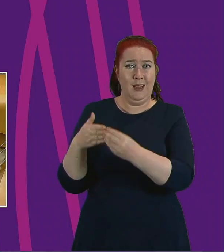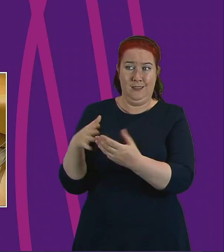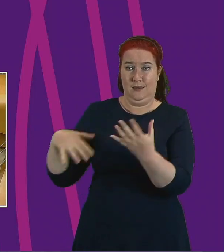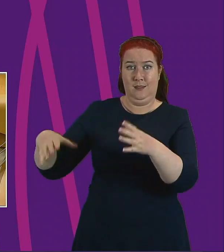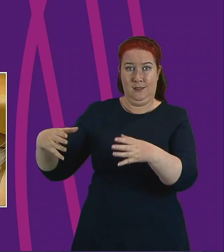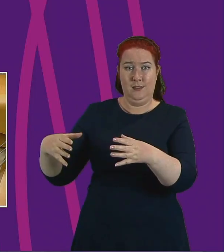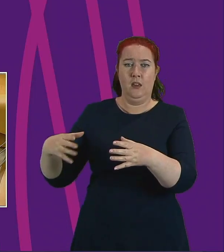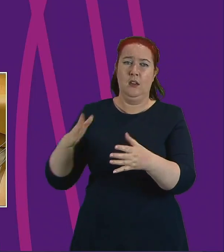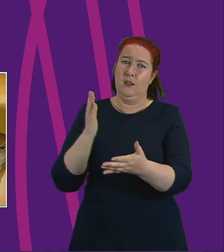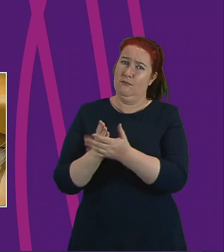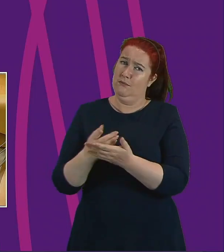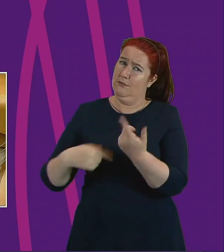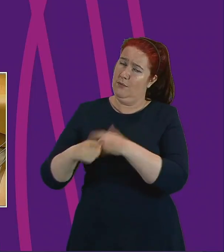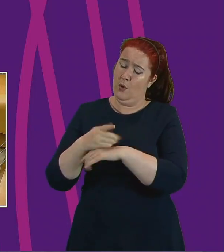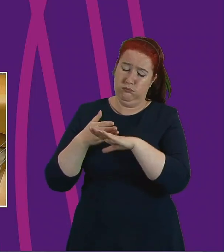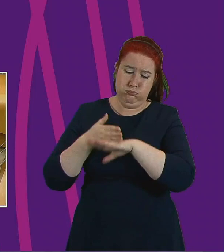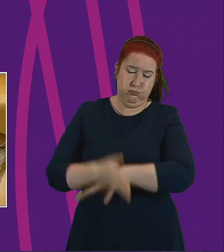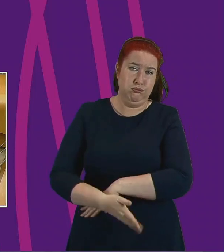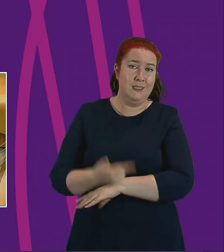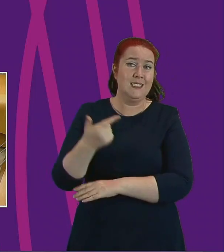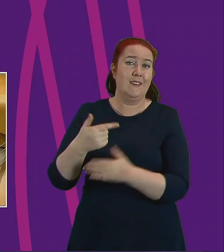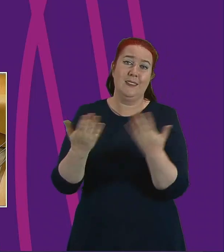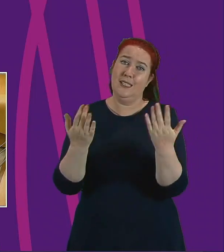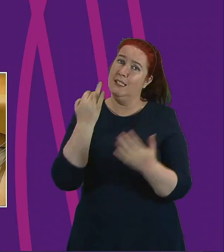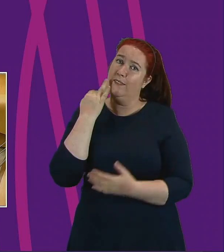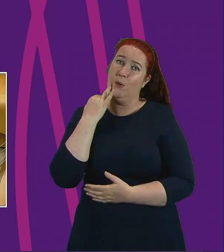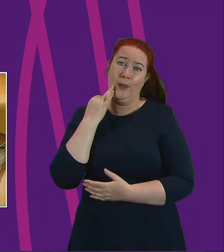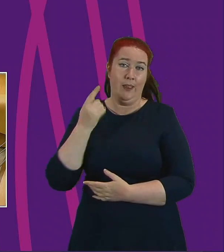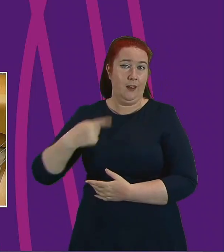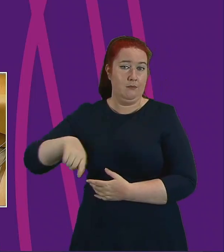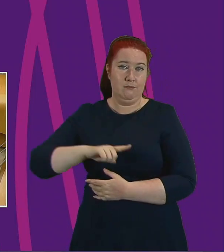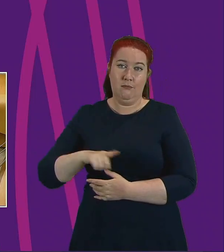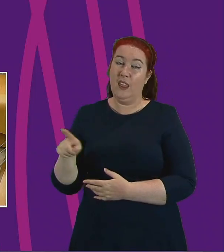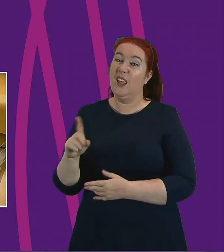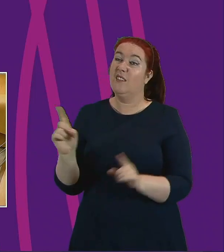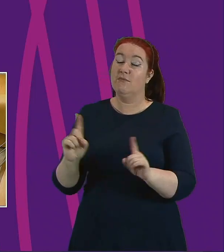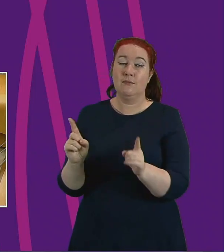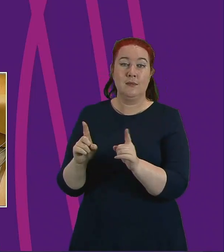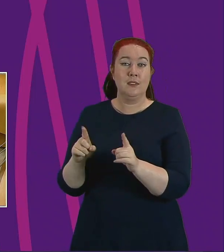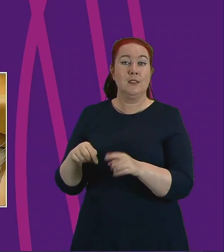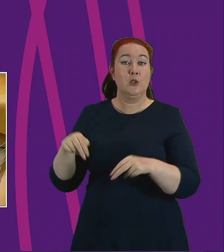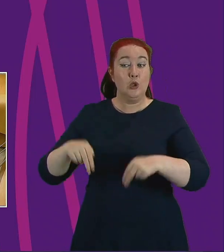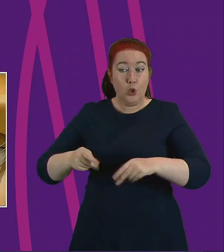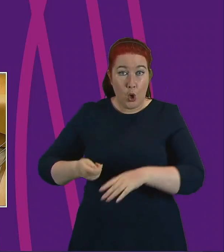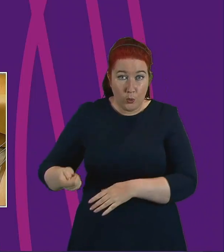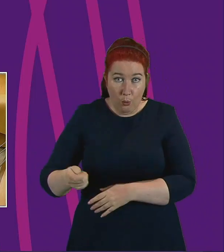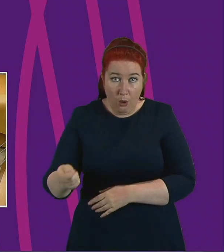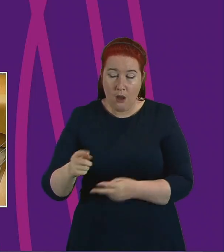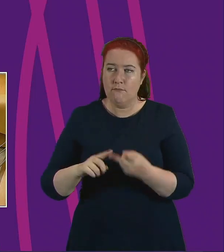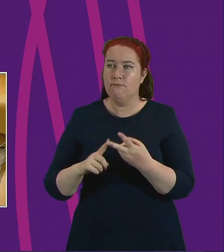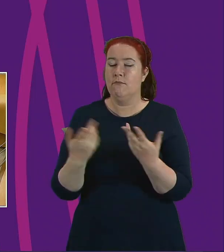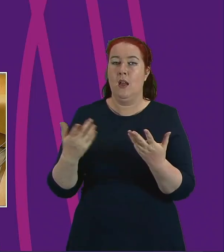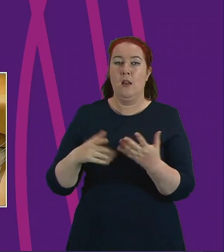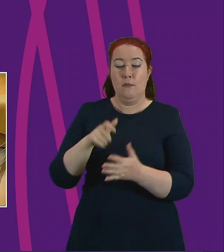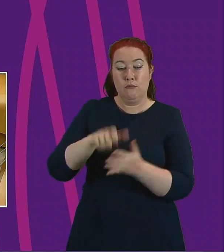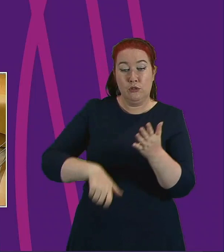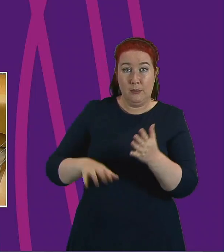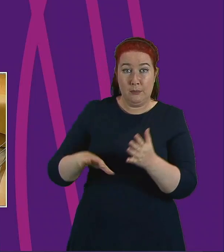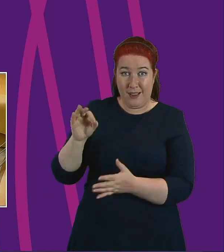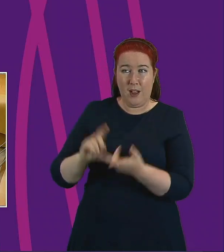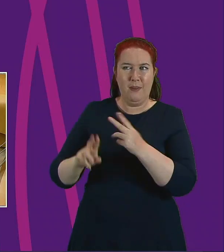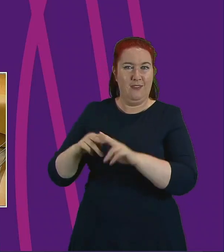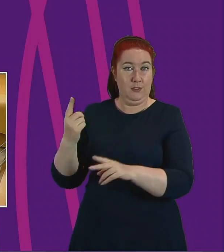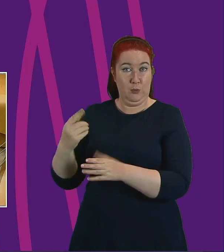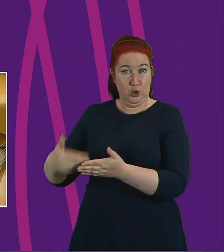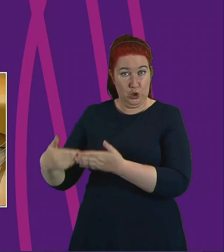knocking their pans in seven days a week. They're doing dog walking and prescription pickup for those who are shielding. They're preparing